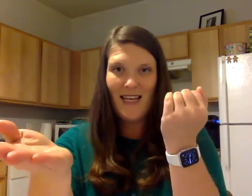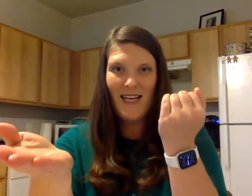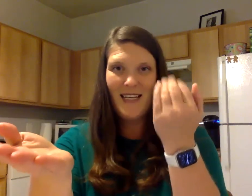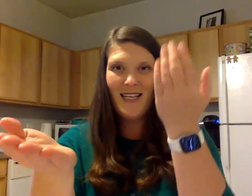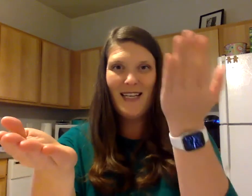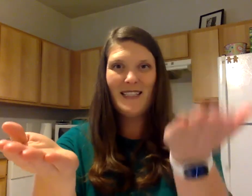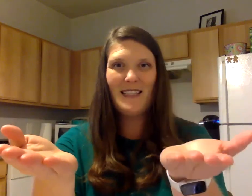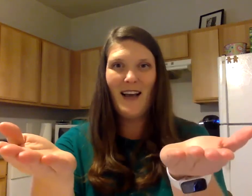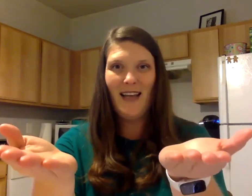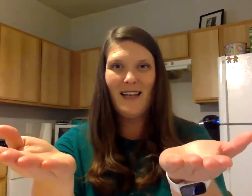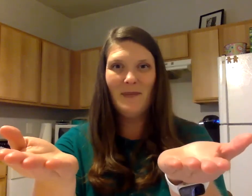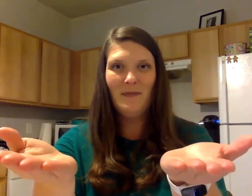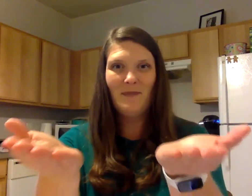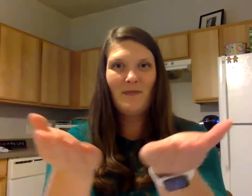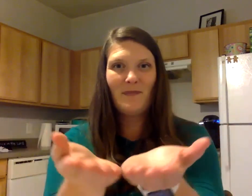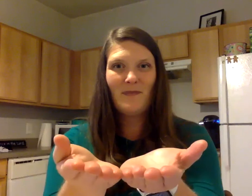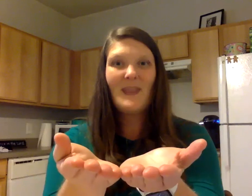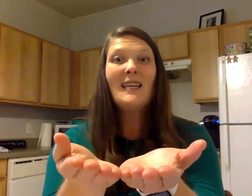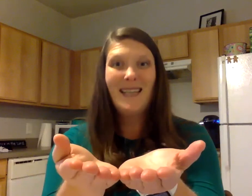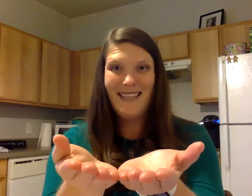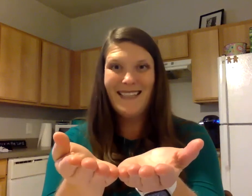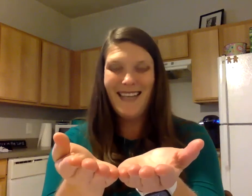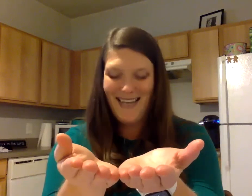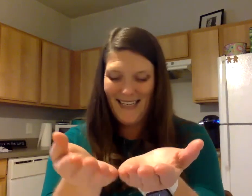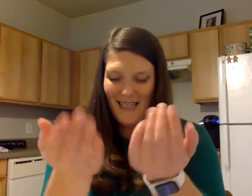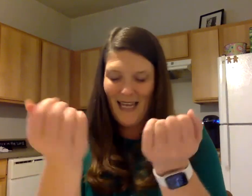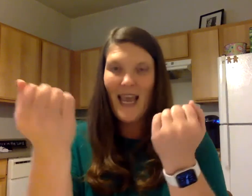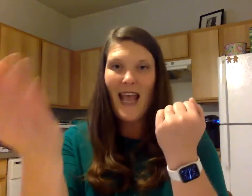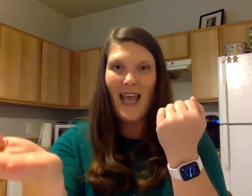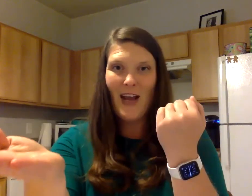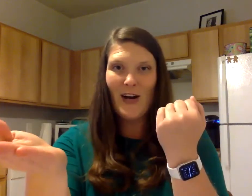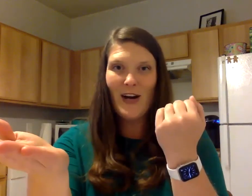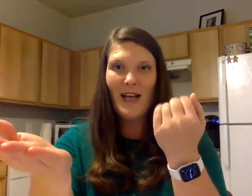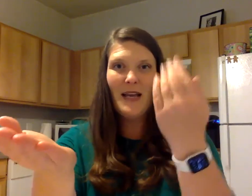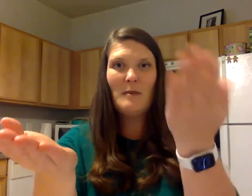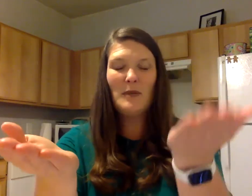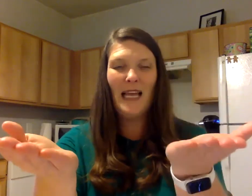side inside air plane